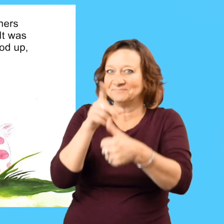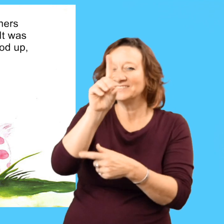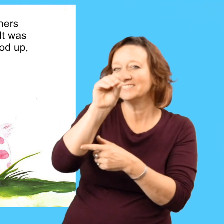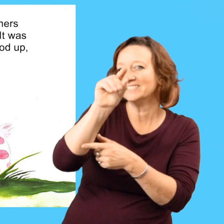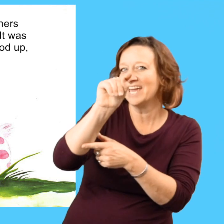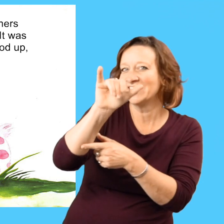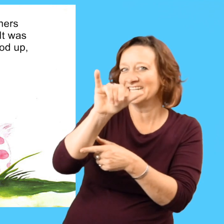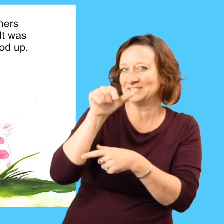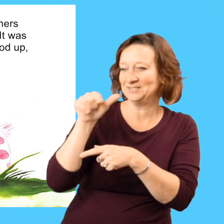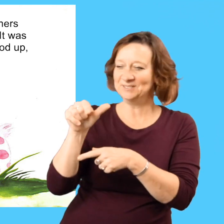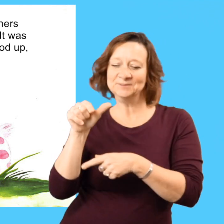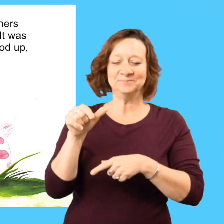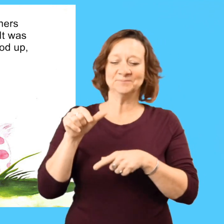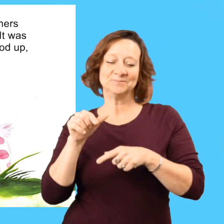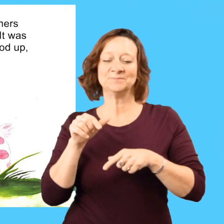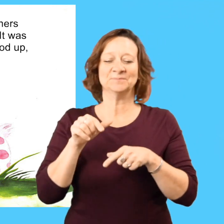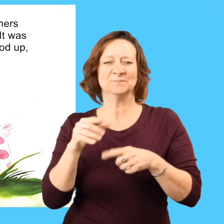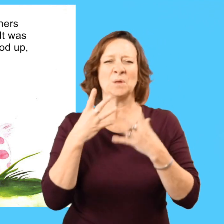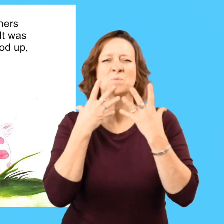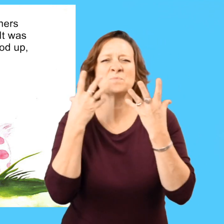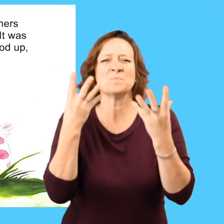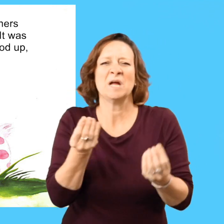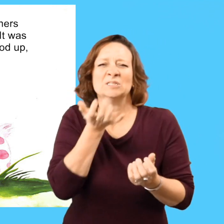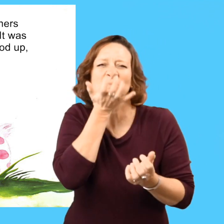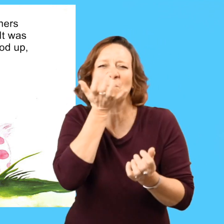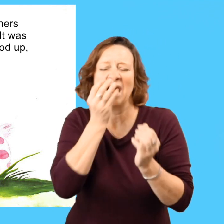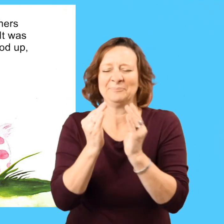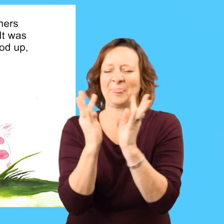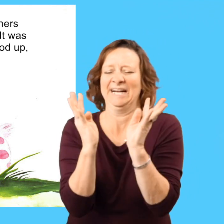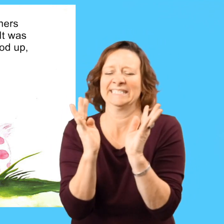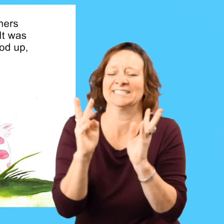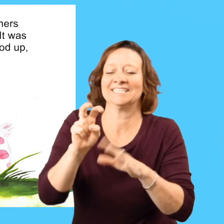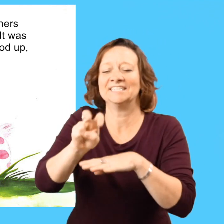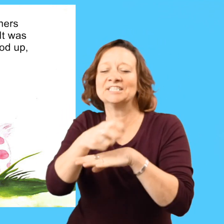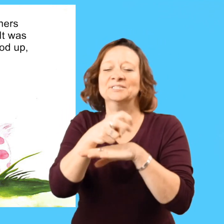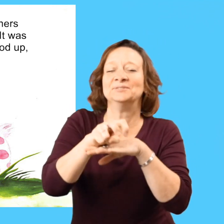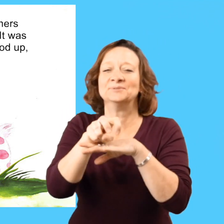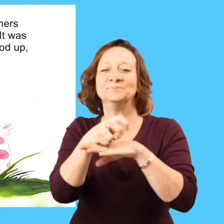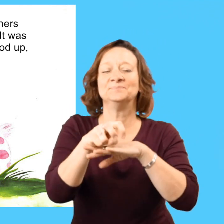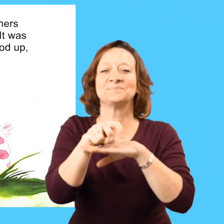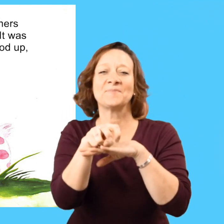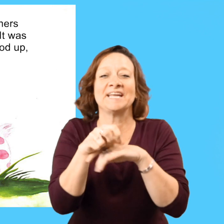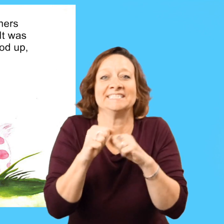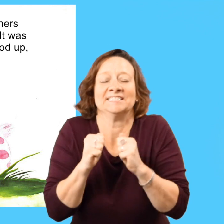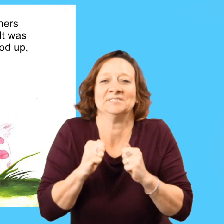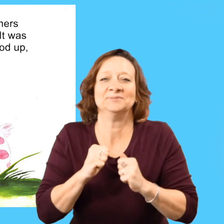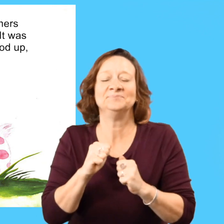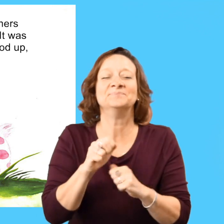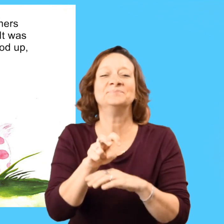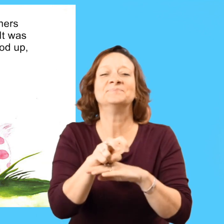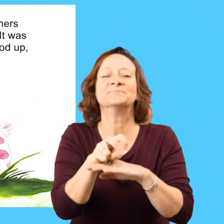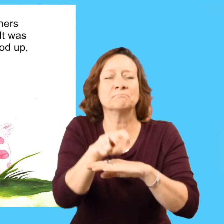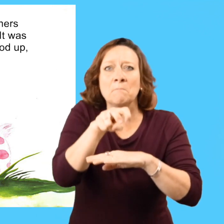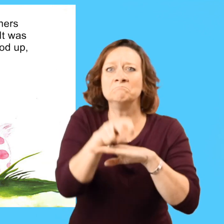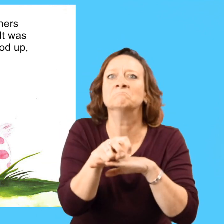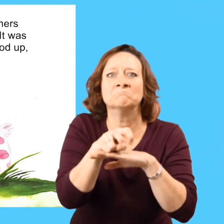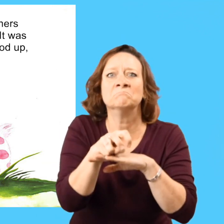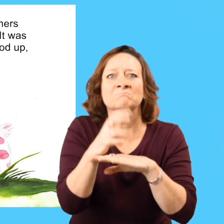First, Dottie preened her beautiful feathers before settling in the wet grass. It was